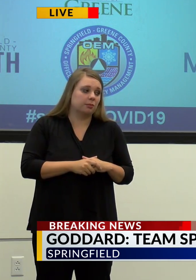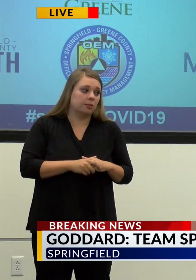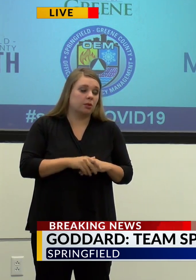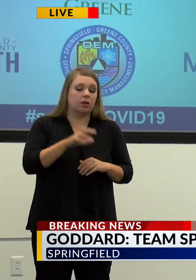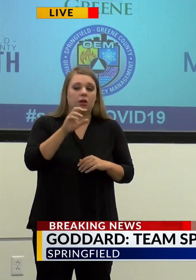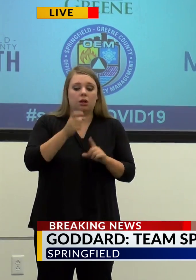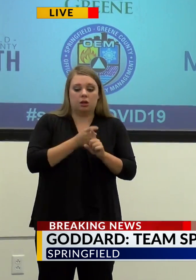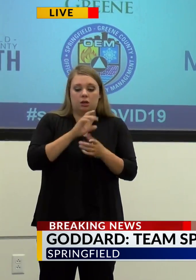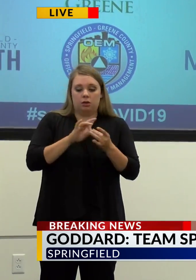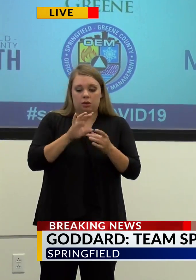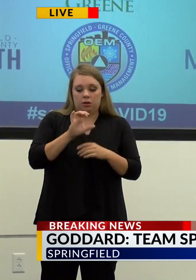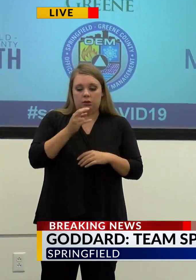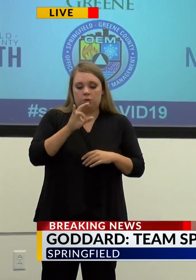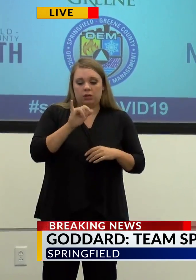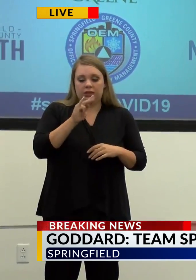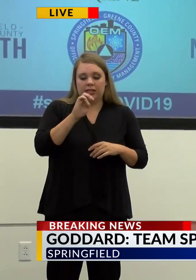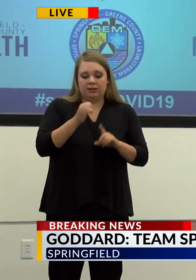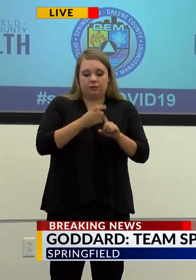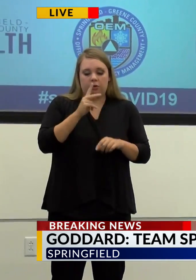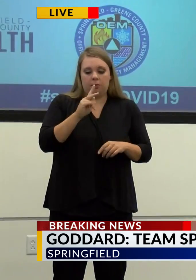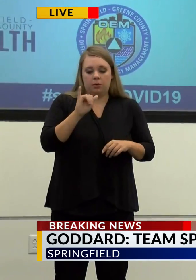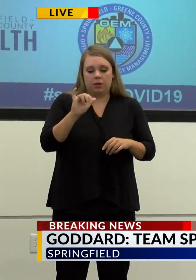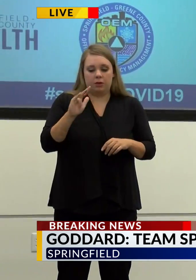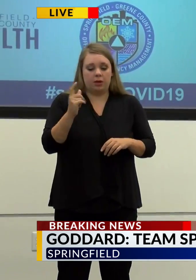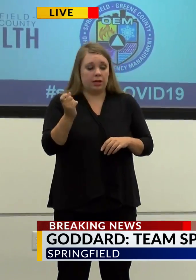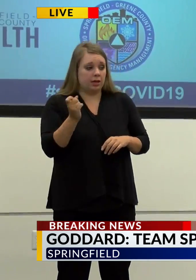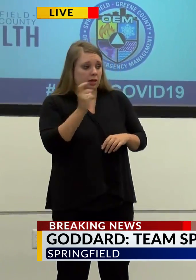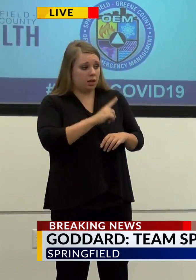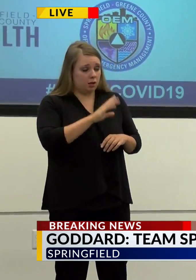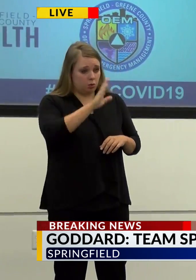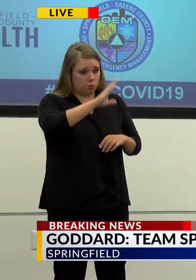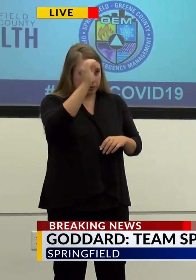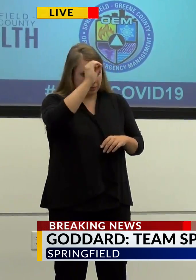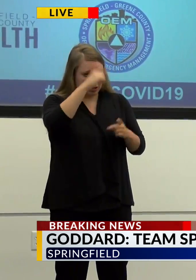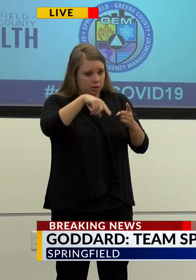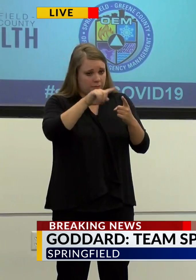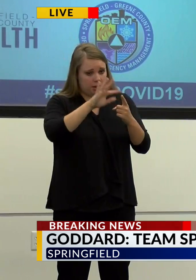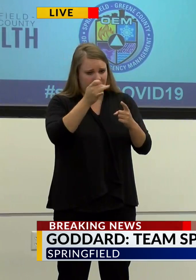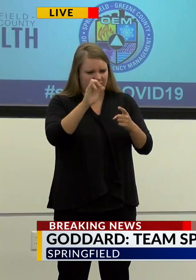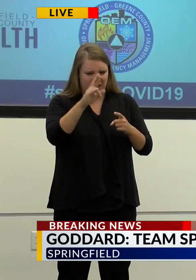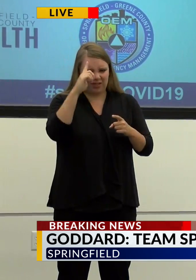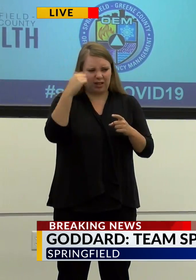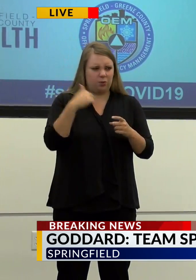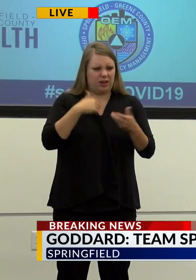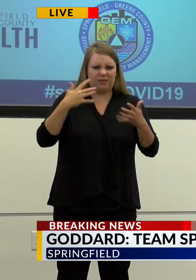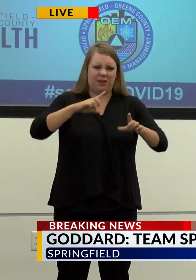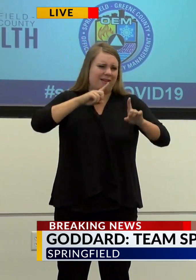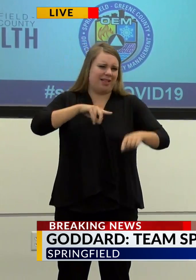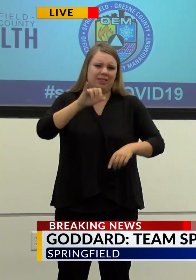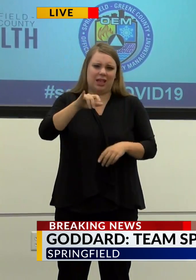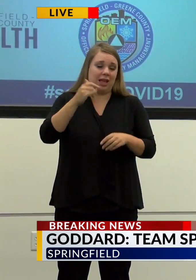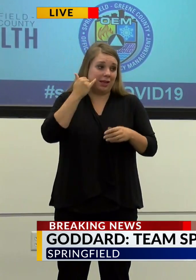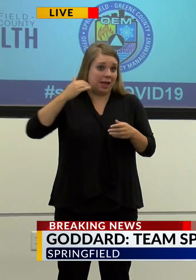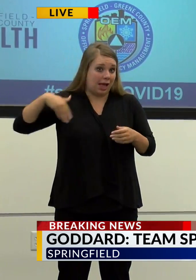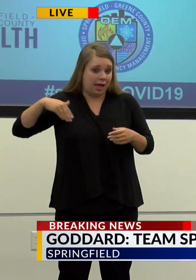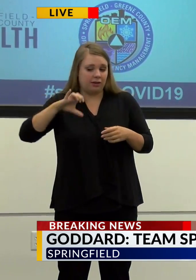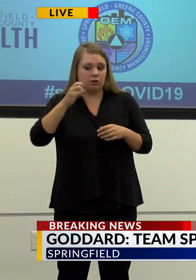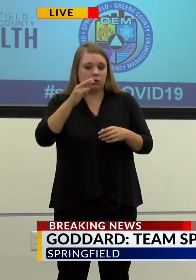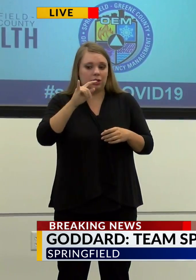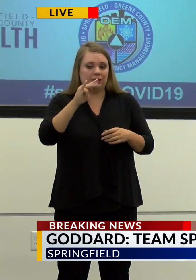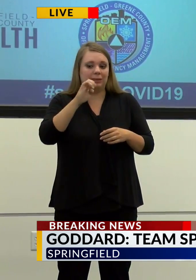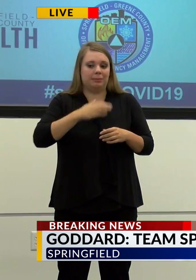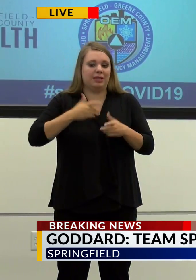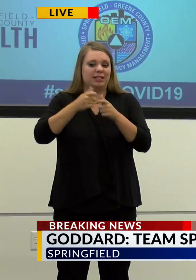Okay. From Christine Morton at KY3, um, she asked, um, your opinion about the fair and I believe we've already answered that question. If we haven't, Christine,